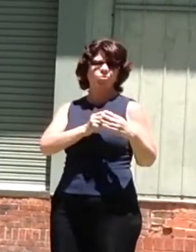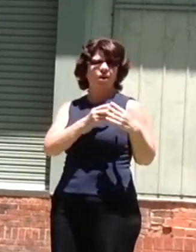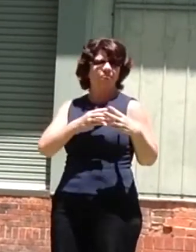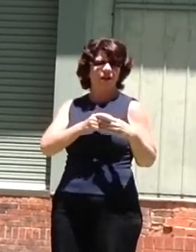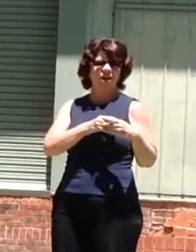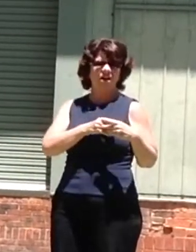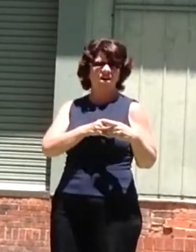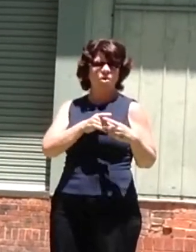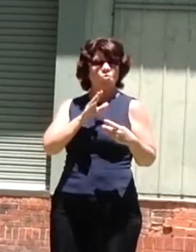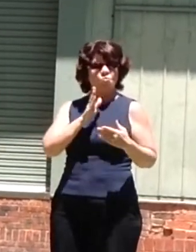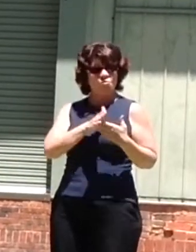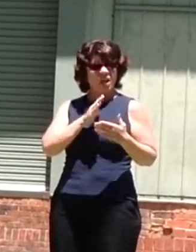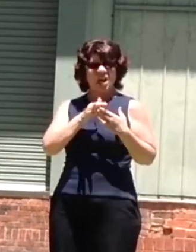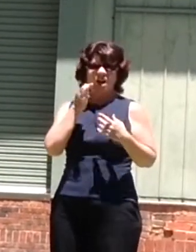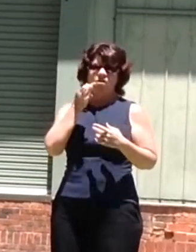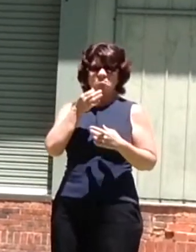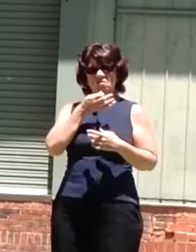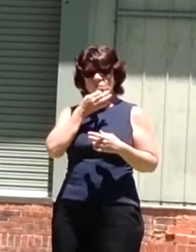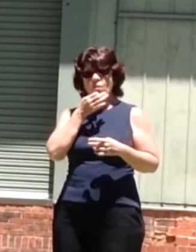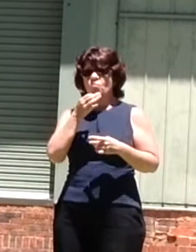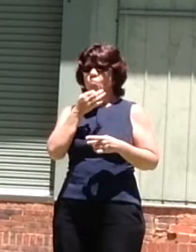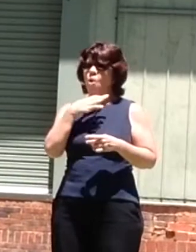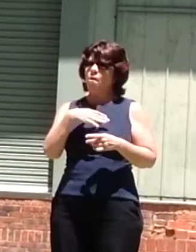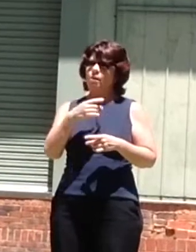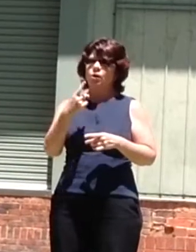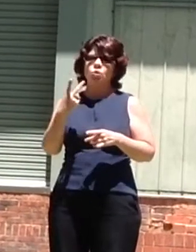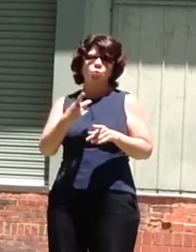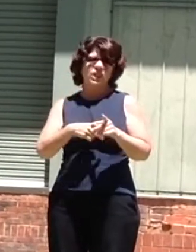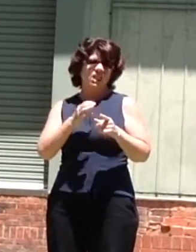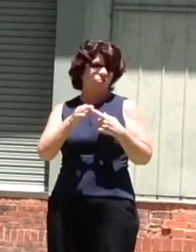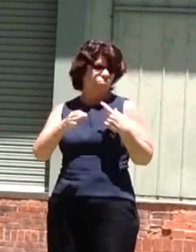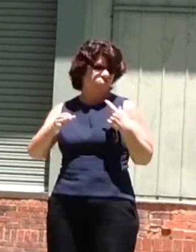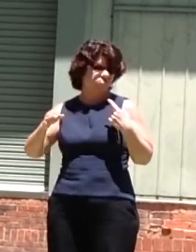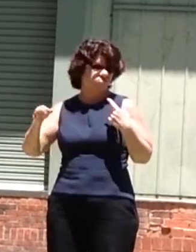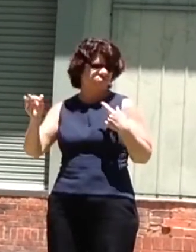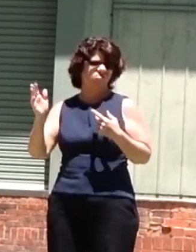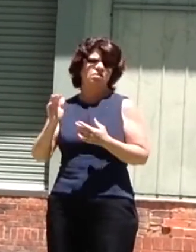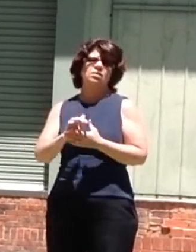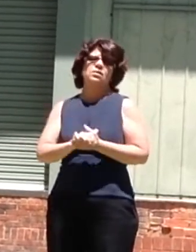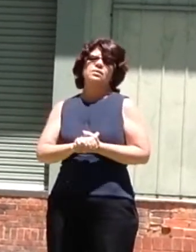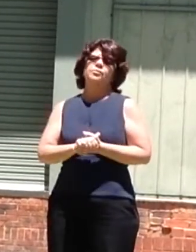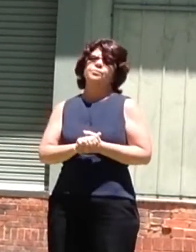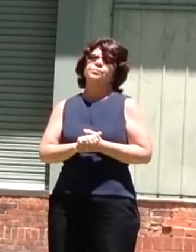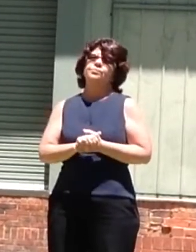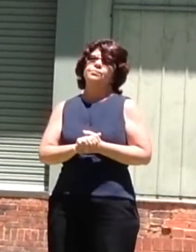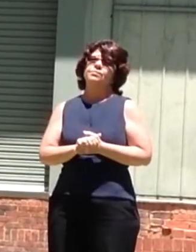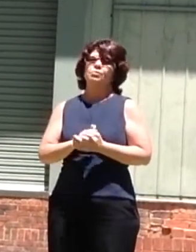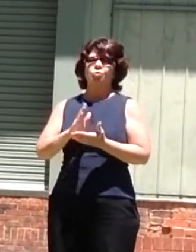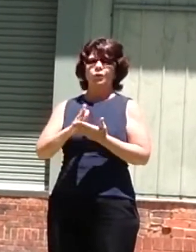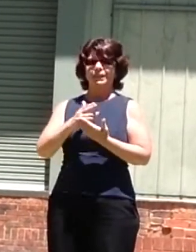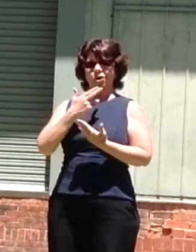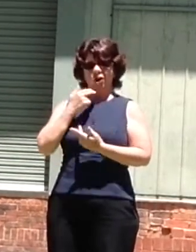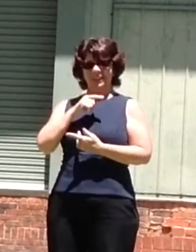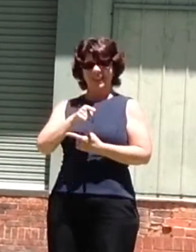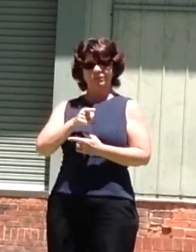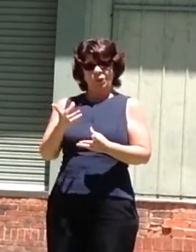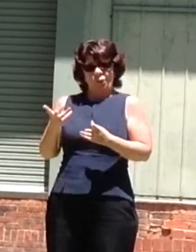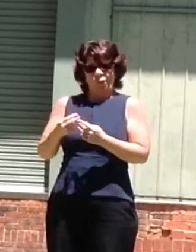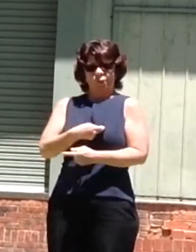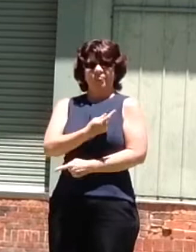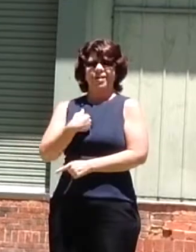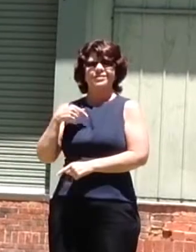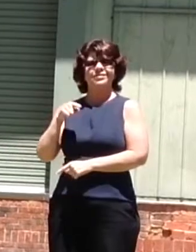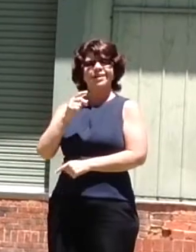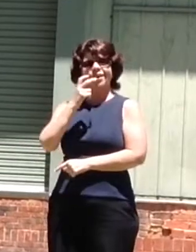I hadn't seen him for a few years after school, and it was nice having him there that night,